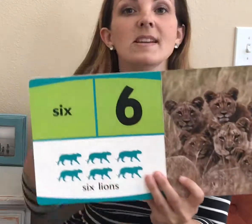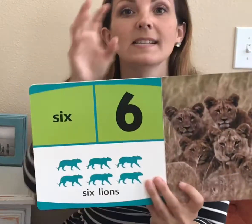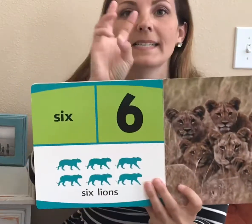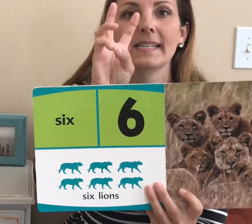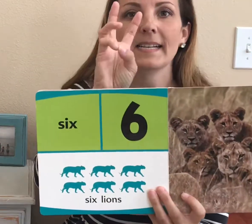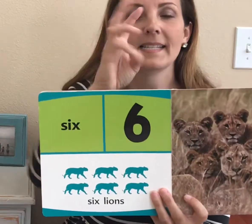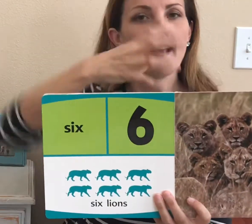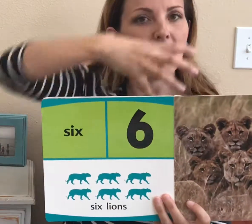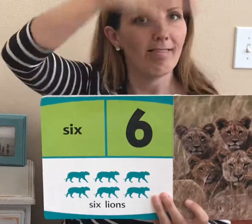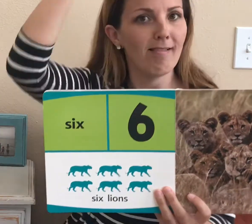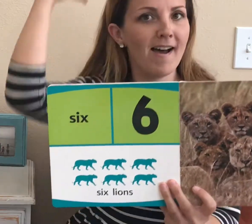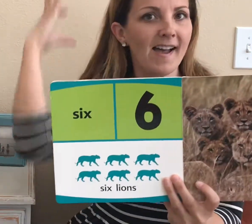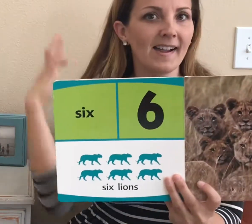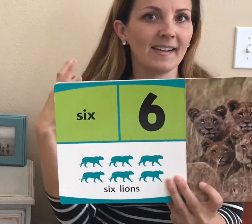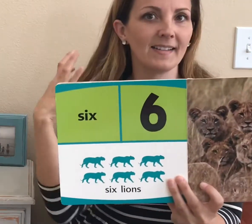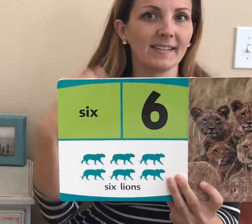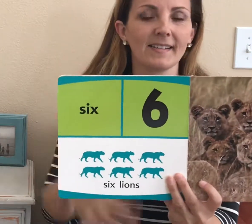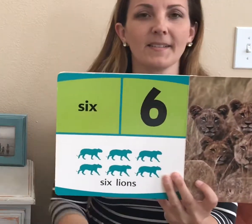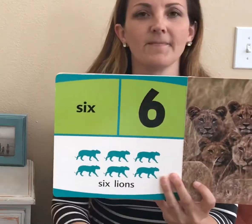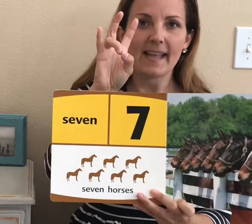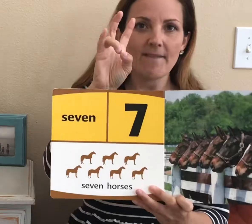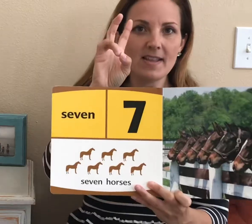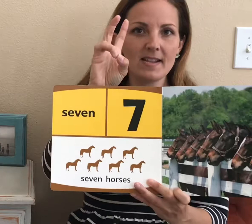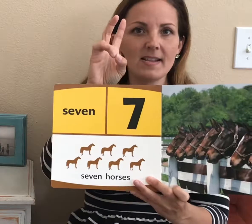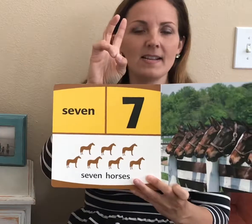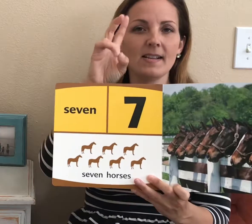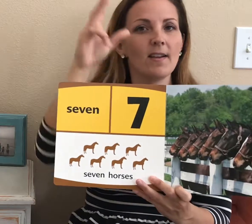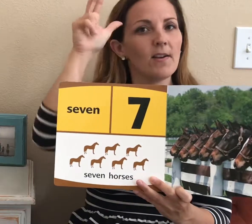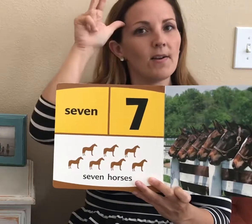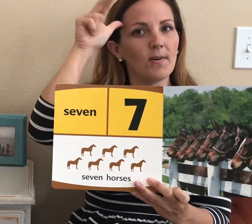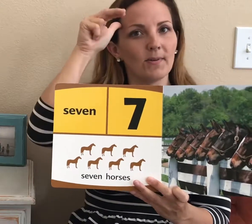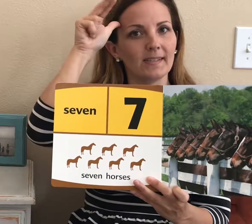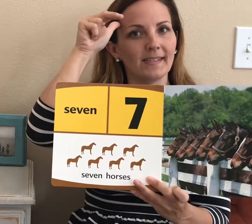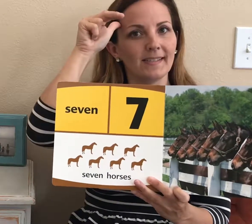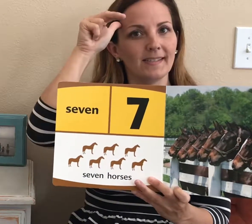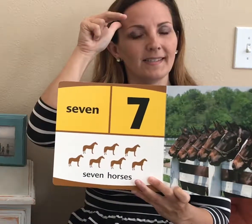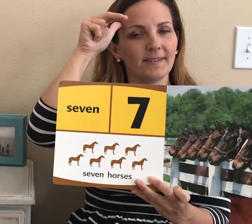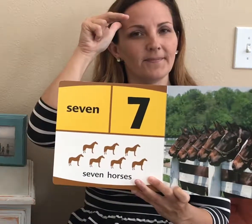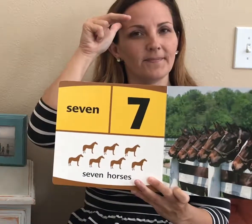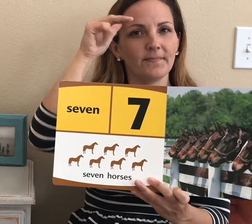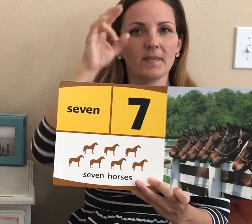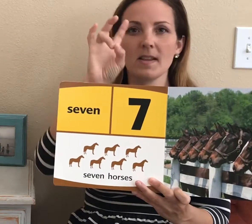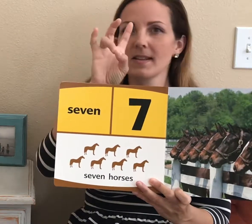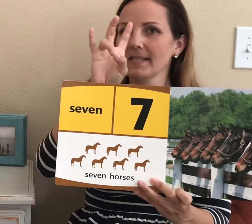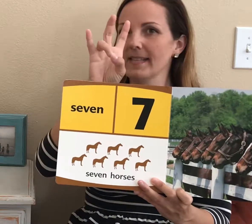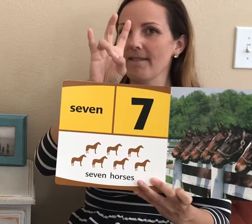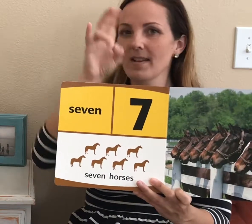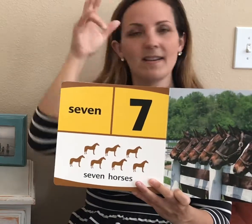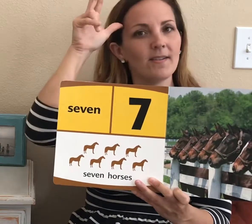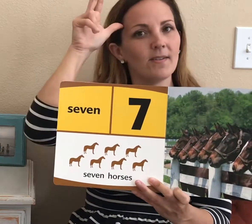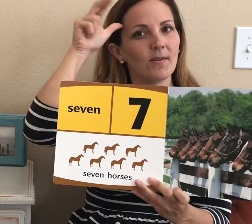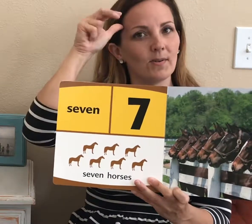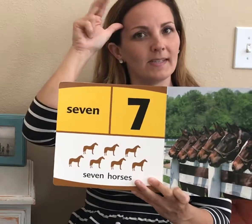Six lions. Seven horses. Seven horses.